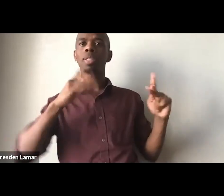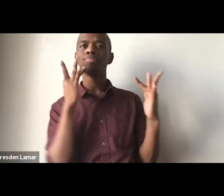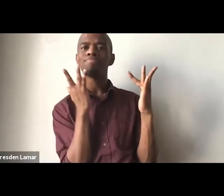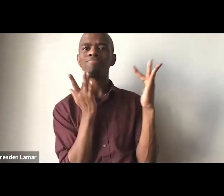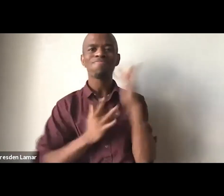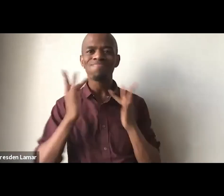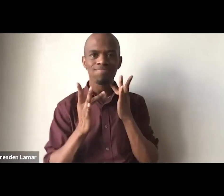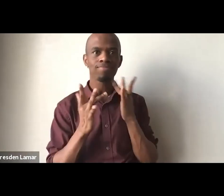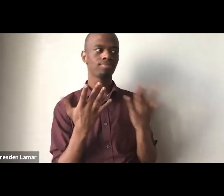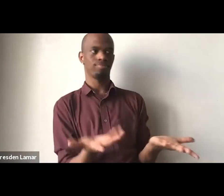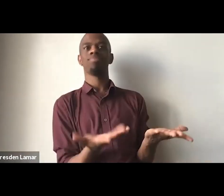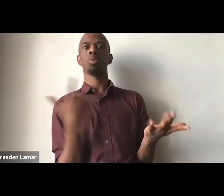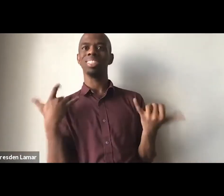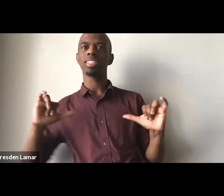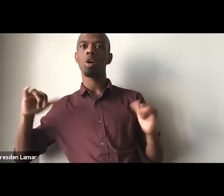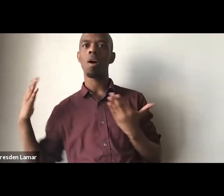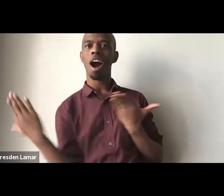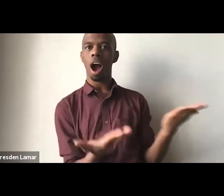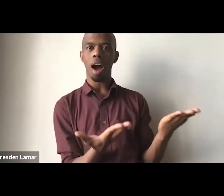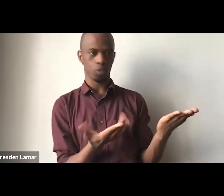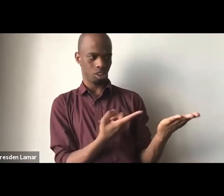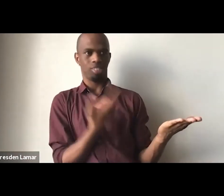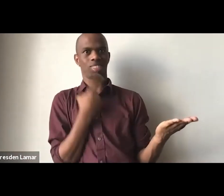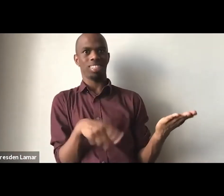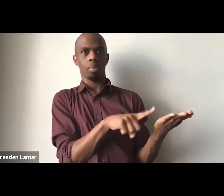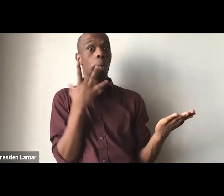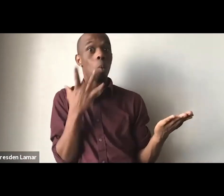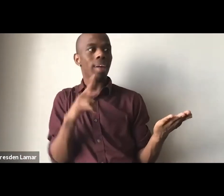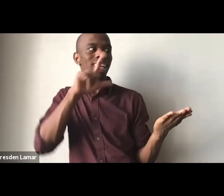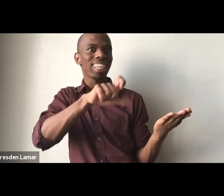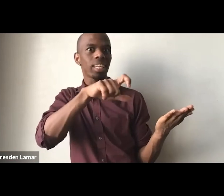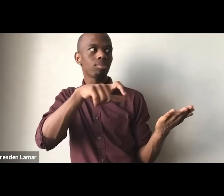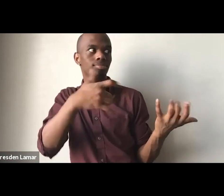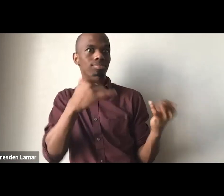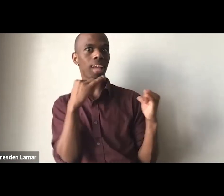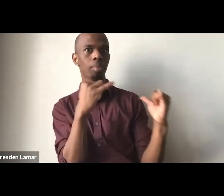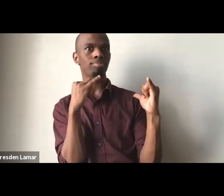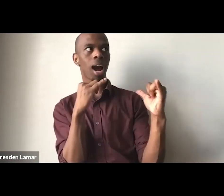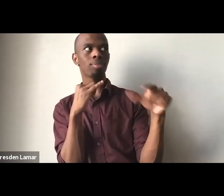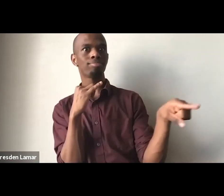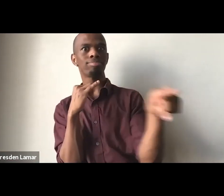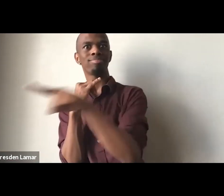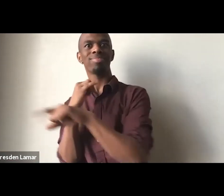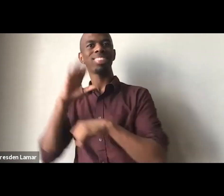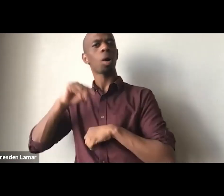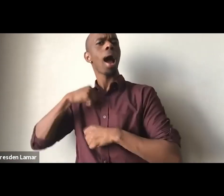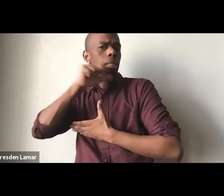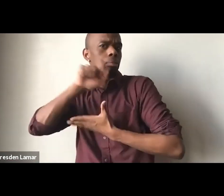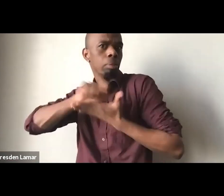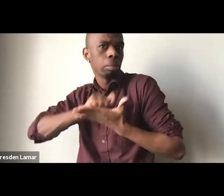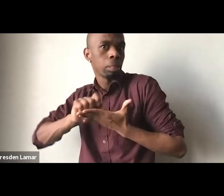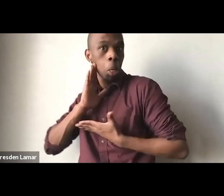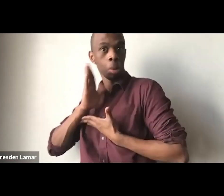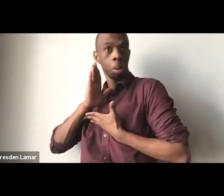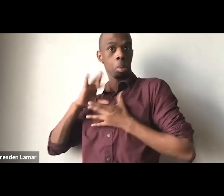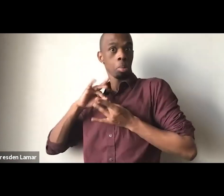it, but who need it just the same as everyone else. So I didn't write a speech. I'm just kind of talking to you and I hope that's